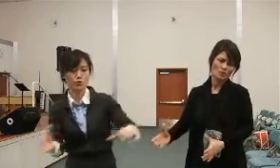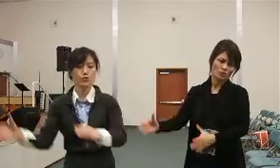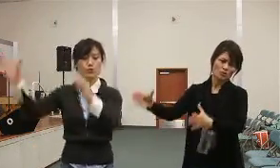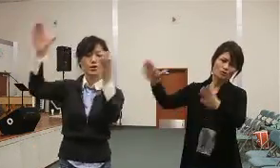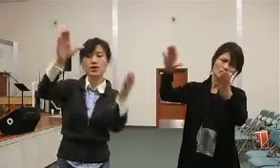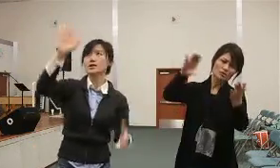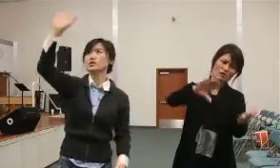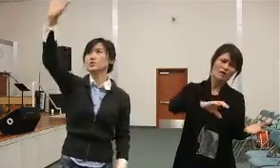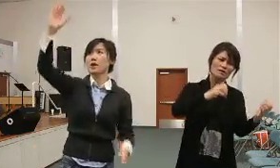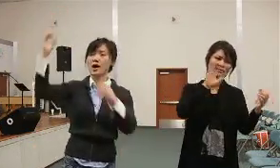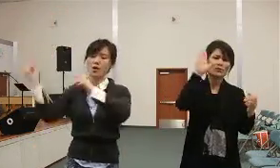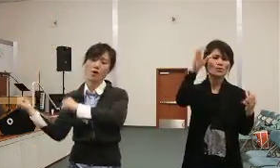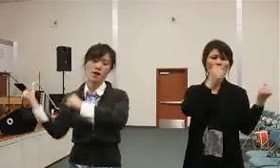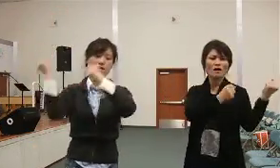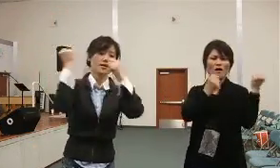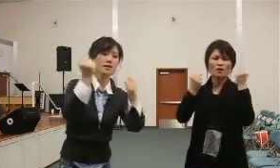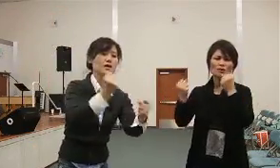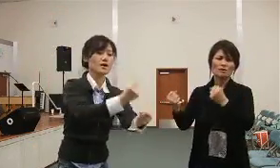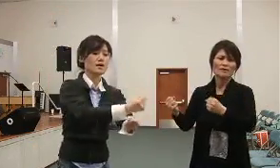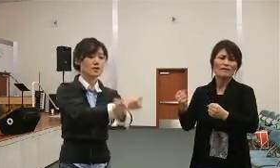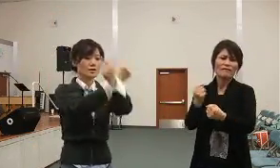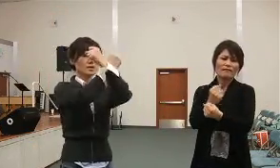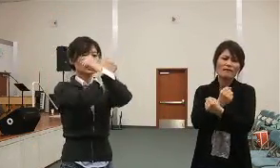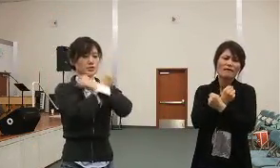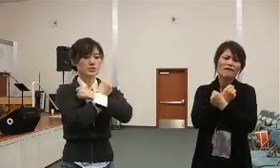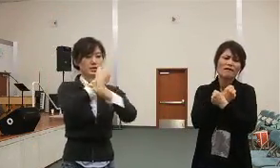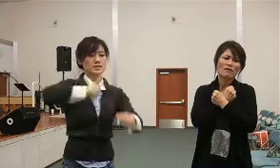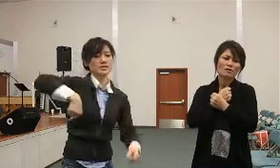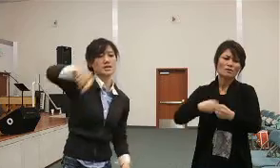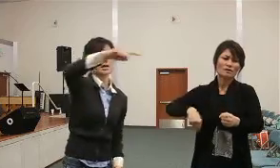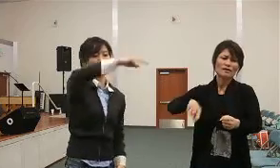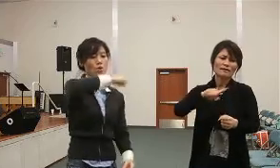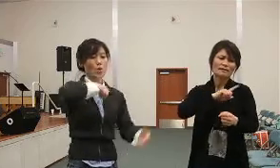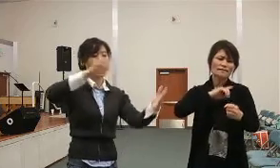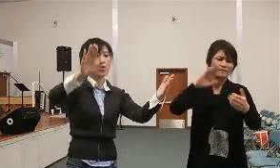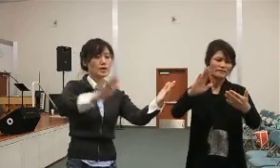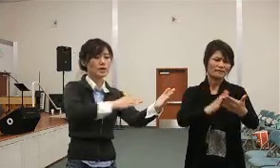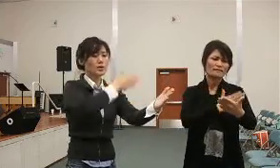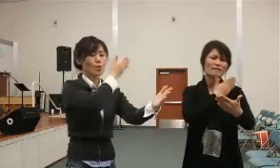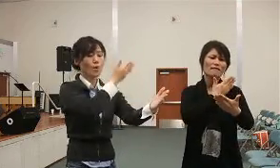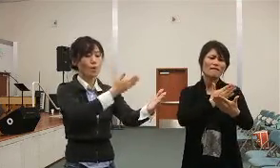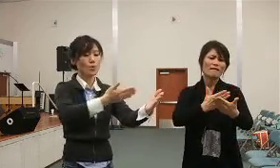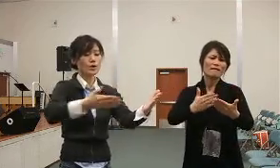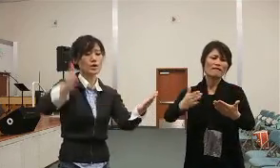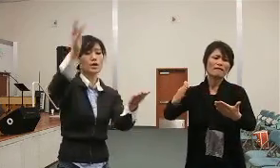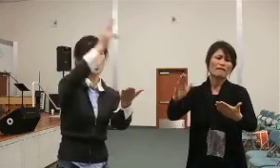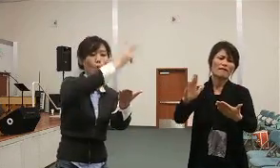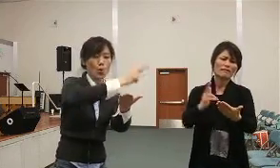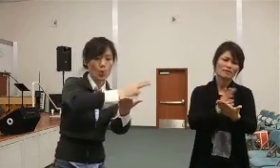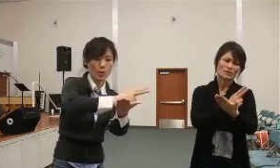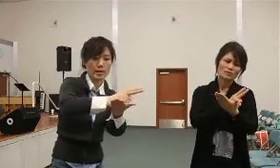Lord, I feel power and love, Lord, sing holy, holy, holy.